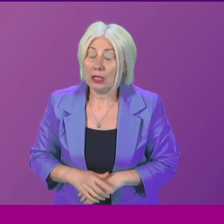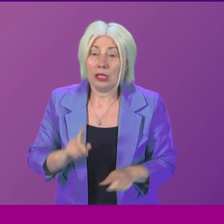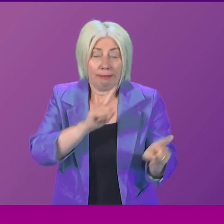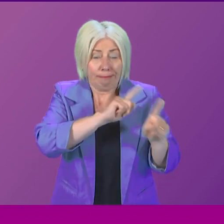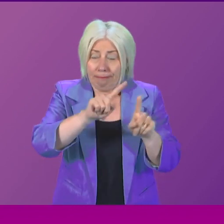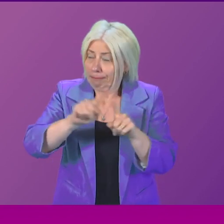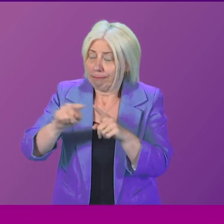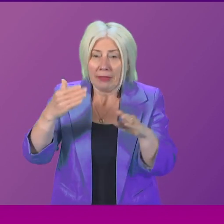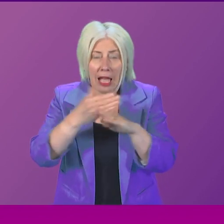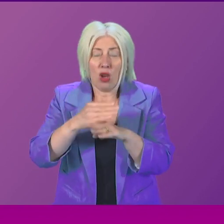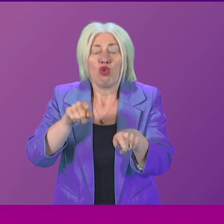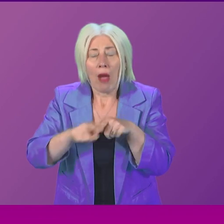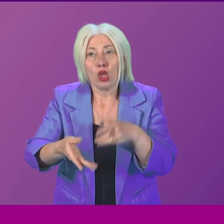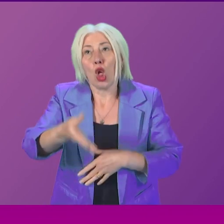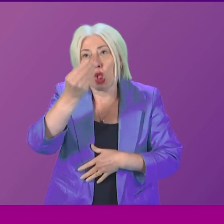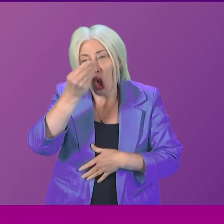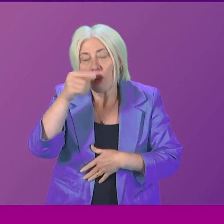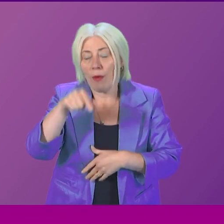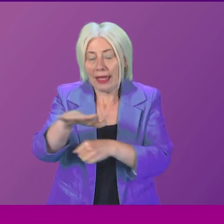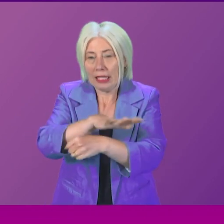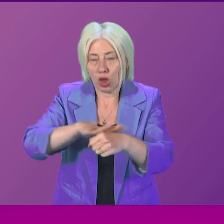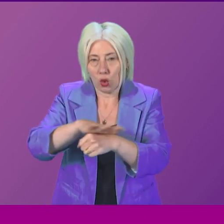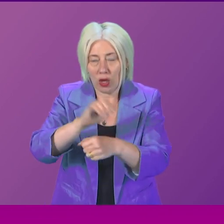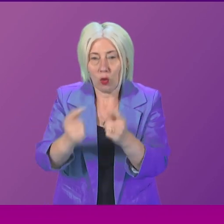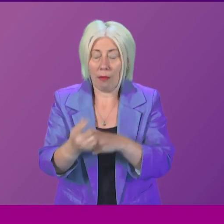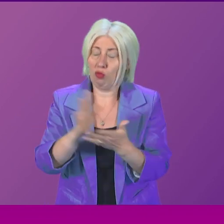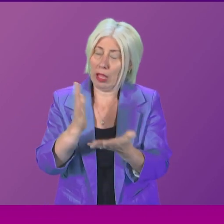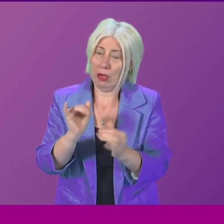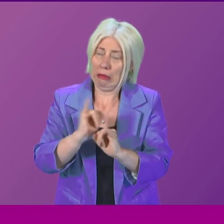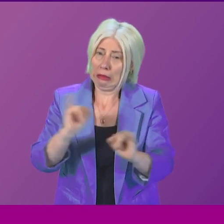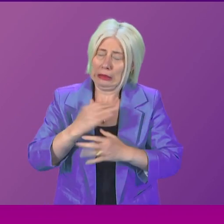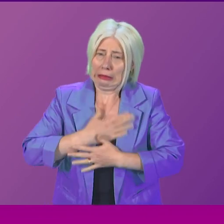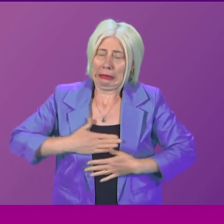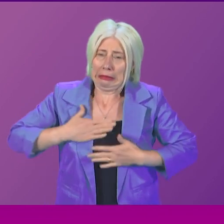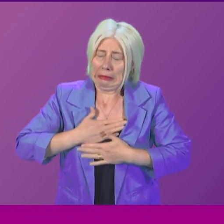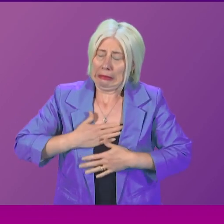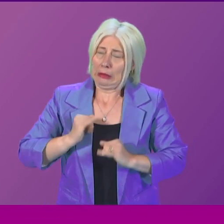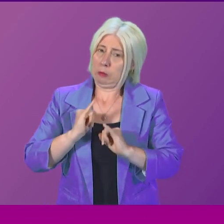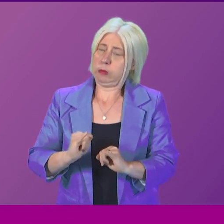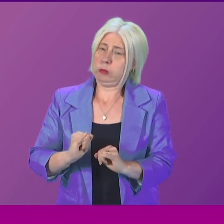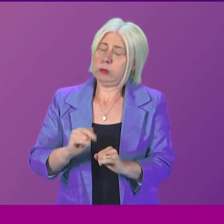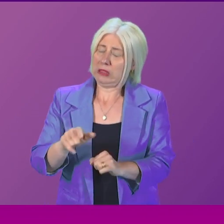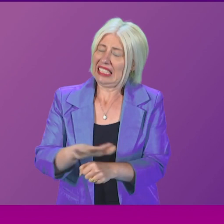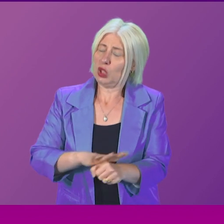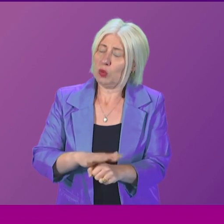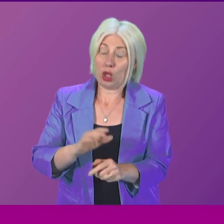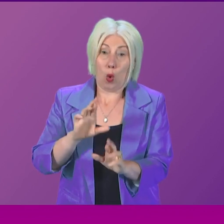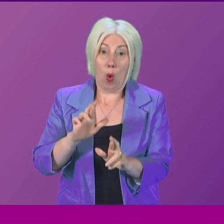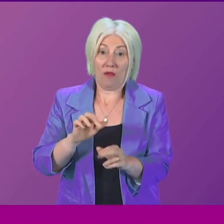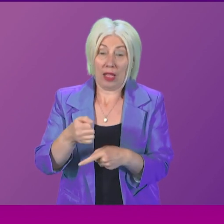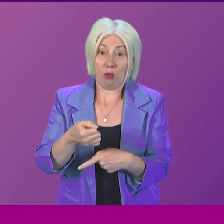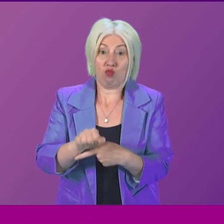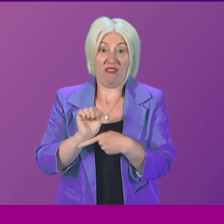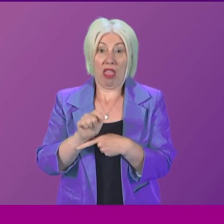taken to try to learn the lessons from what has happened in this traumatic and tragic case, and to hopefully prevent another case